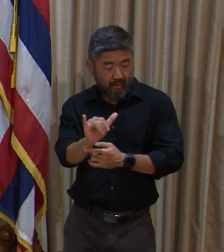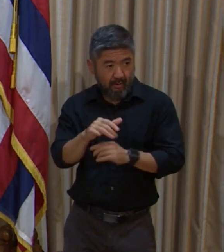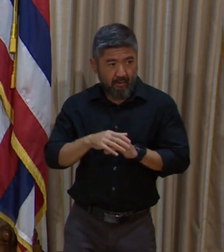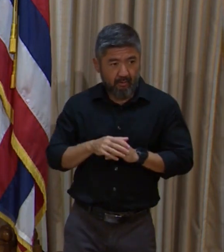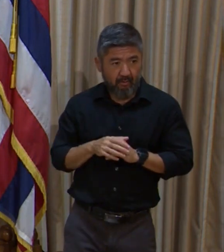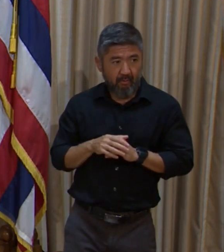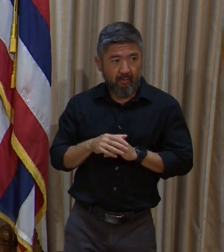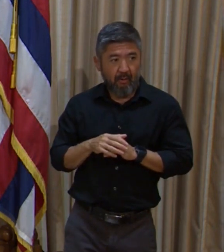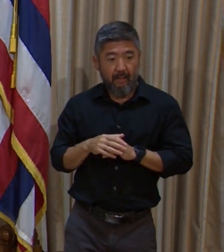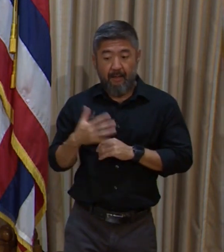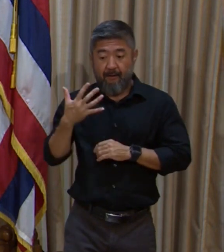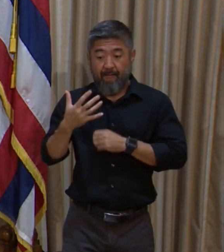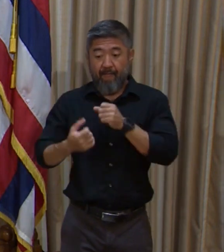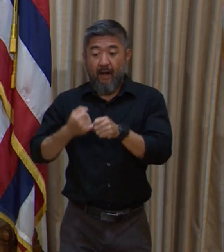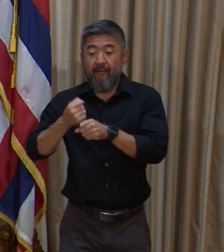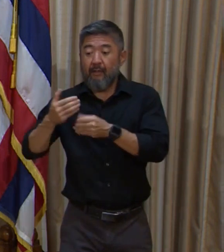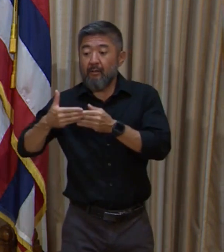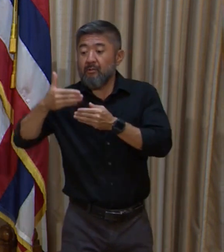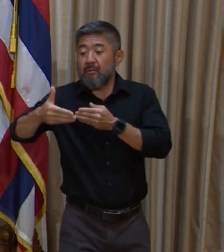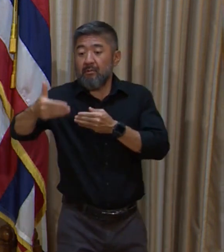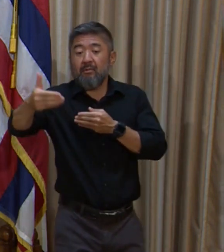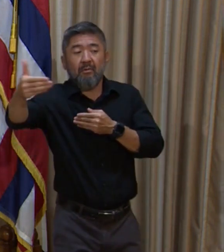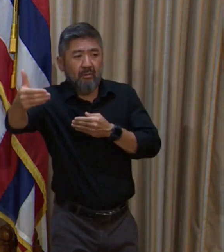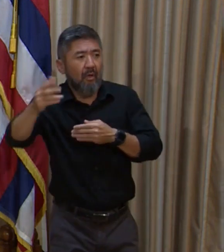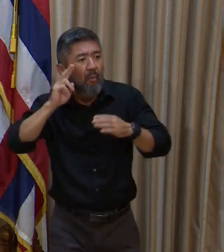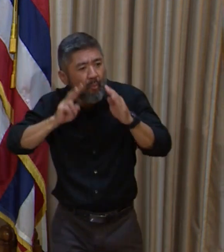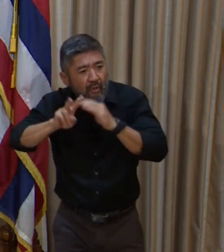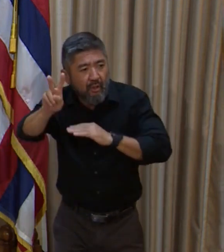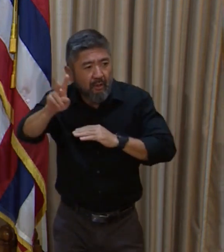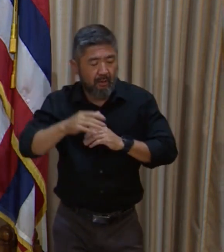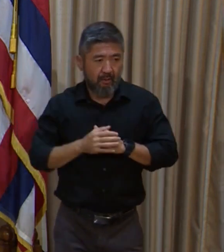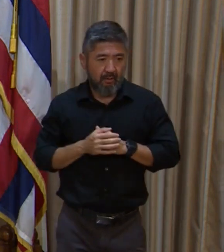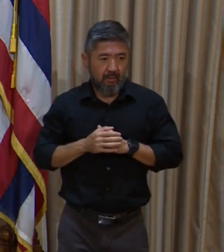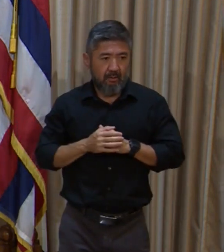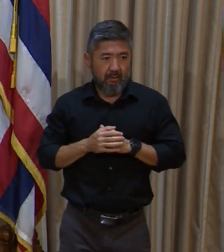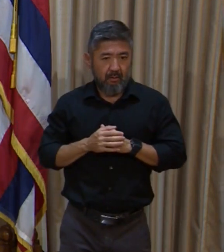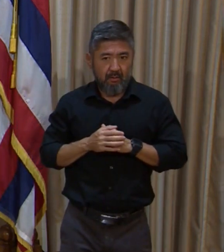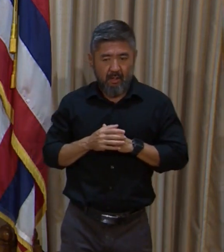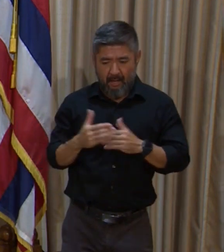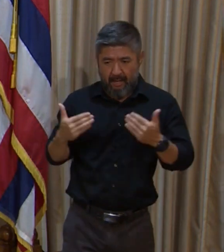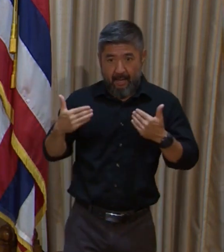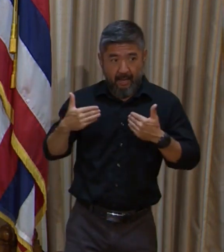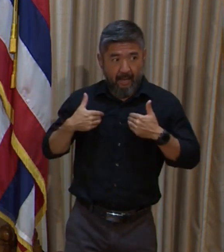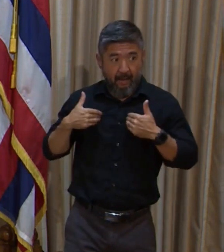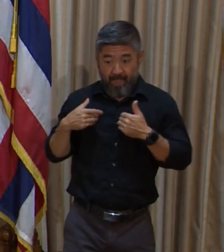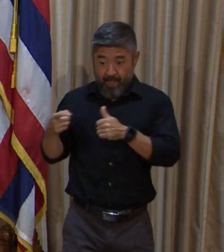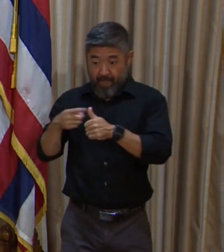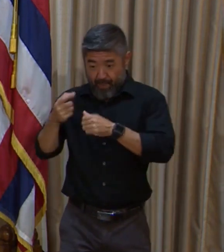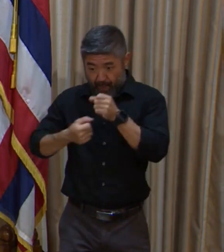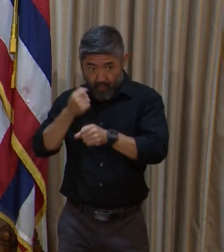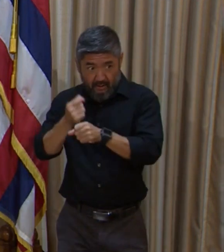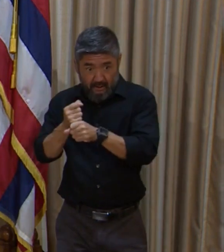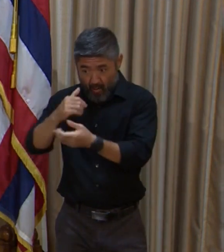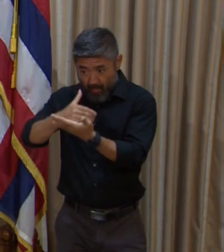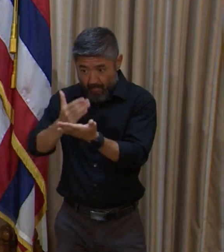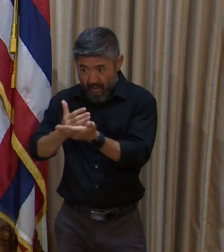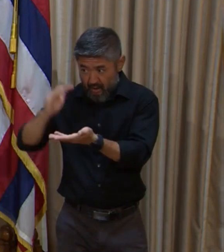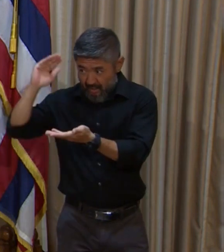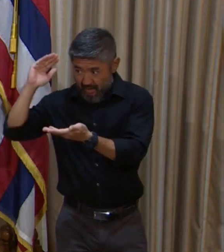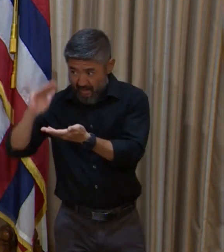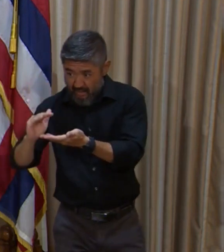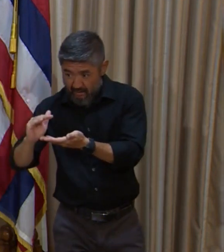fiscal years after that. So obviously, if we make the budget reductions in the first year, then the difference is